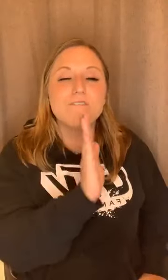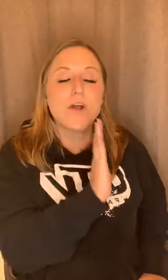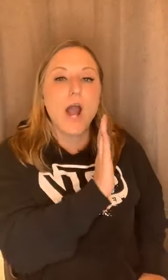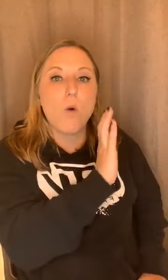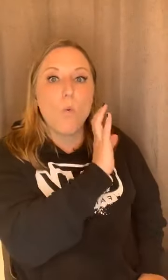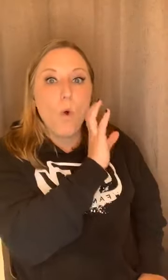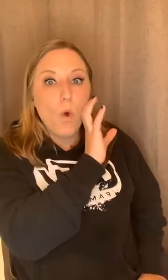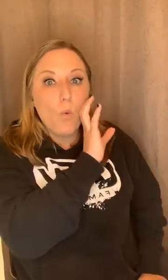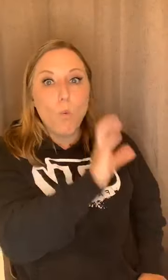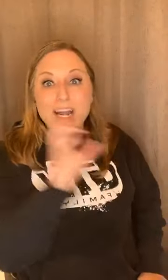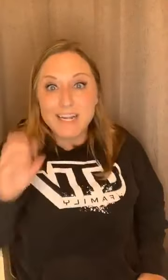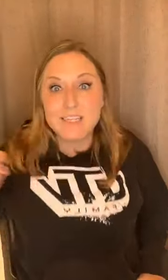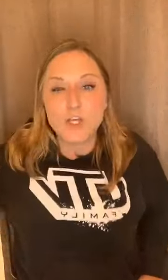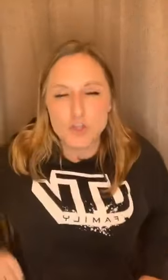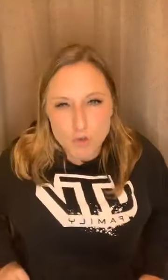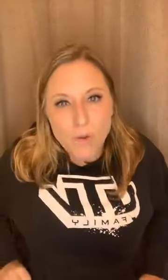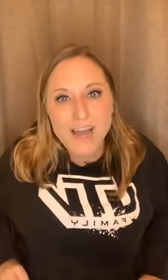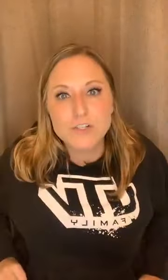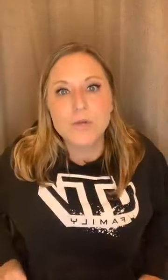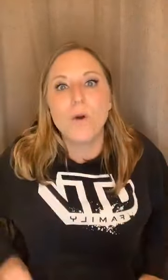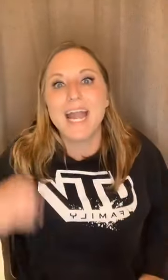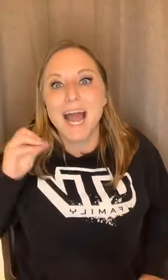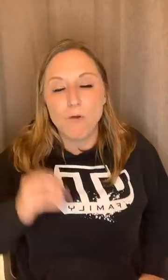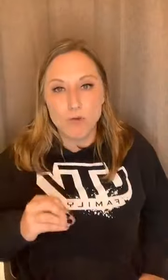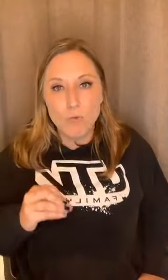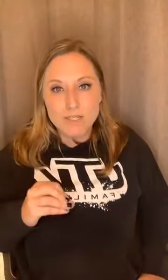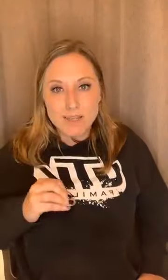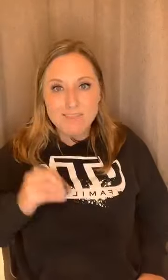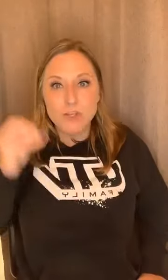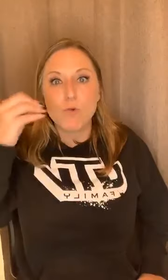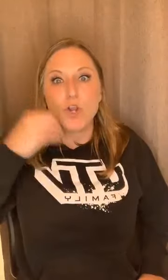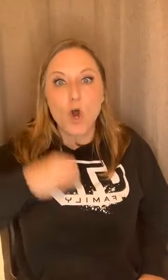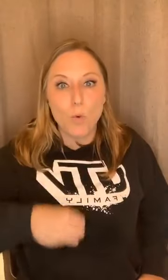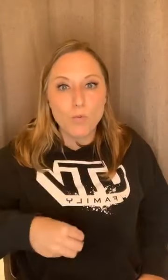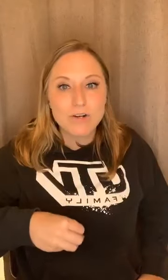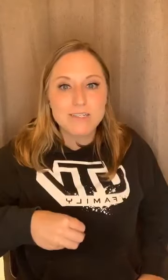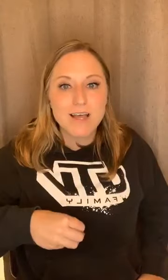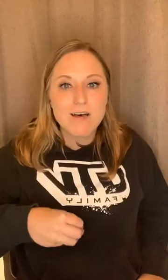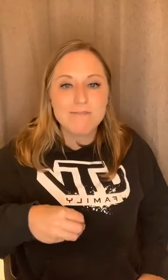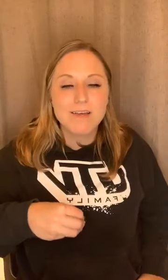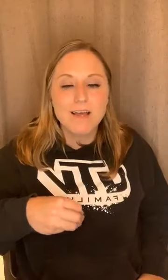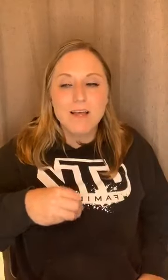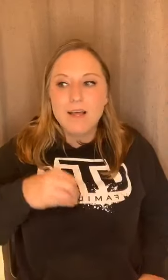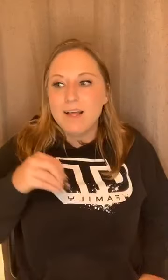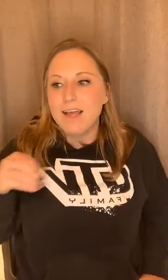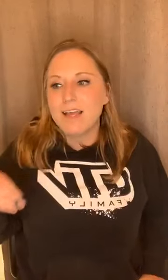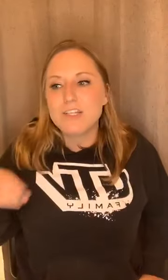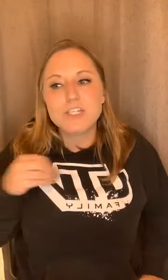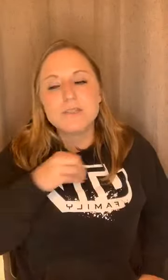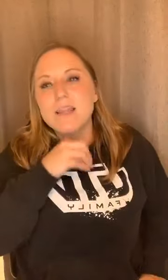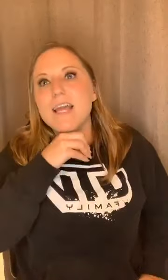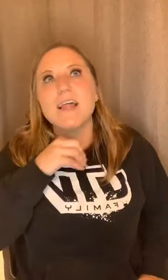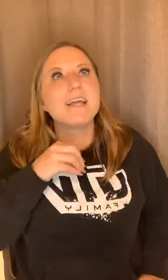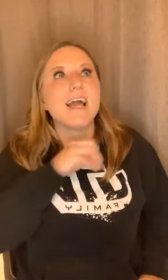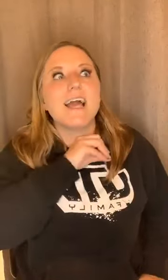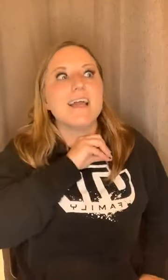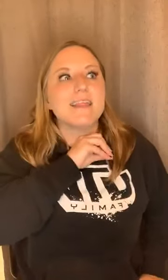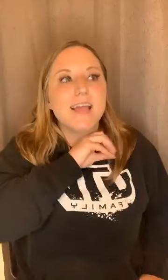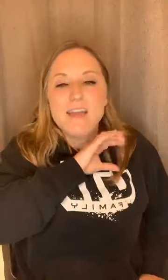figure out what it is that you actually want and how you want to live and you could own yourself. It just like, like life